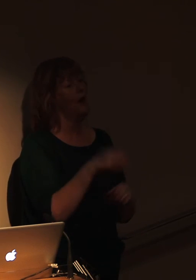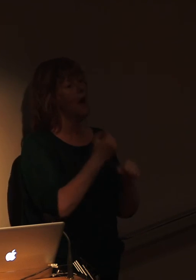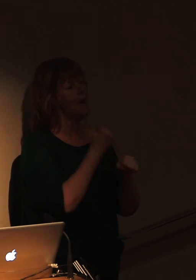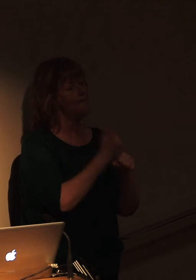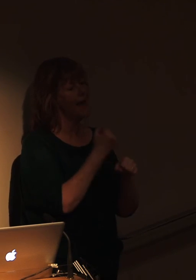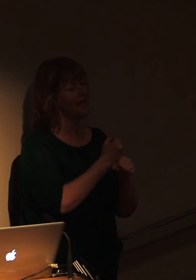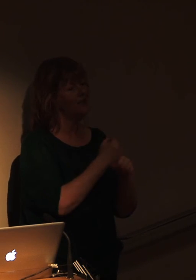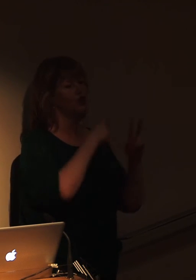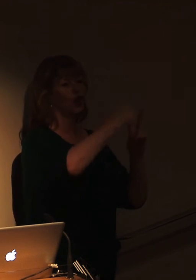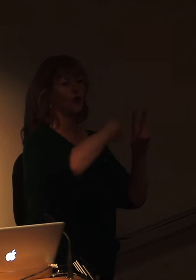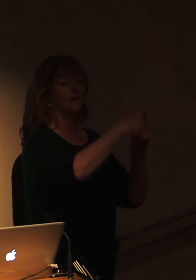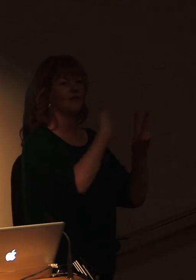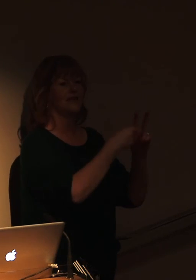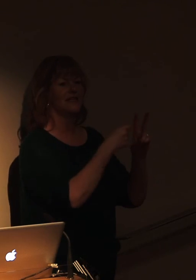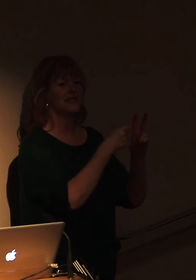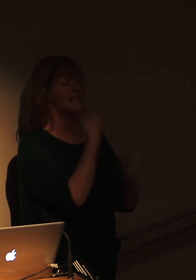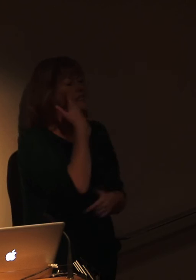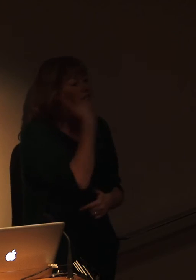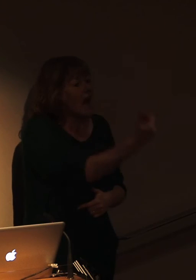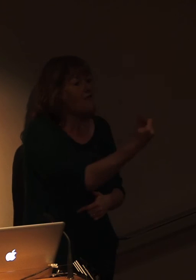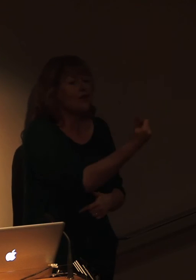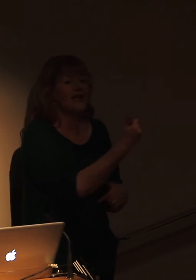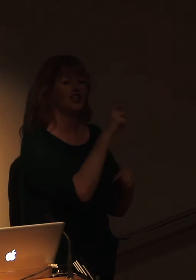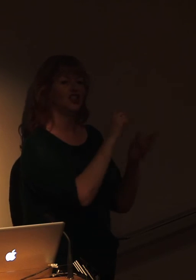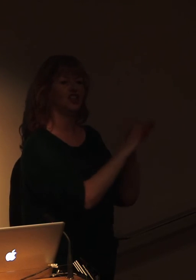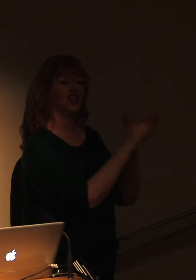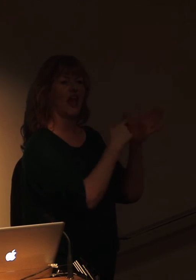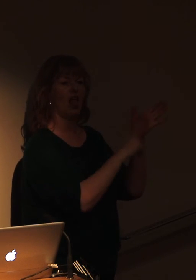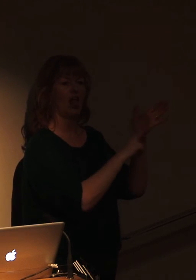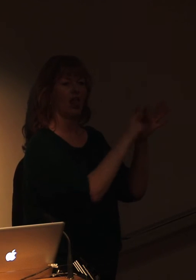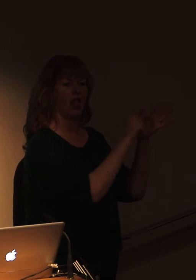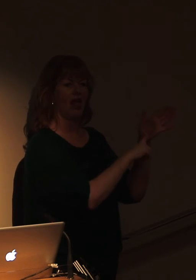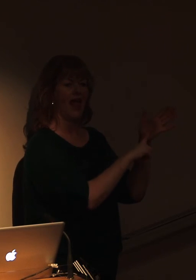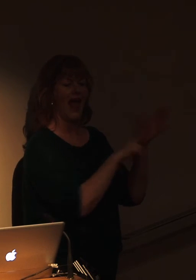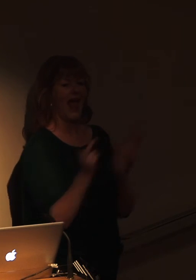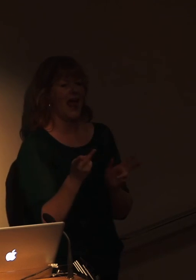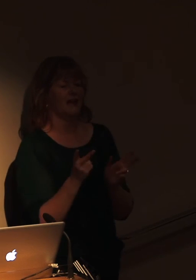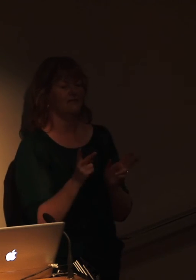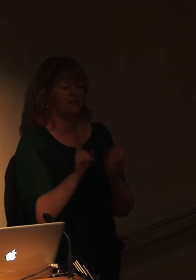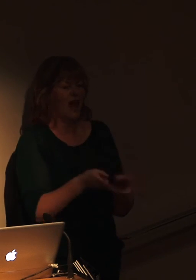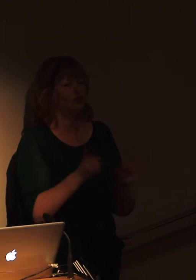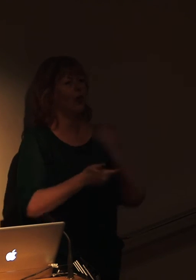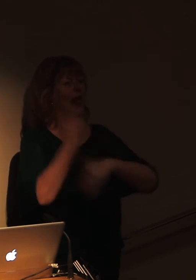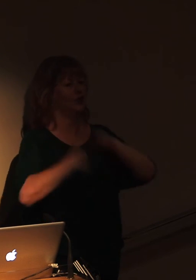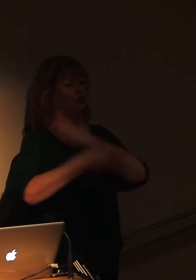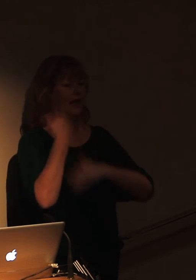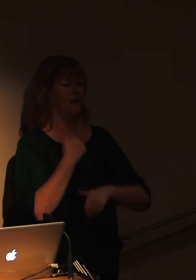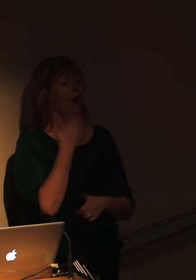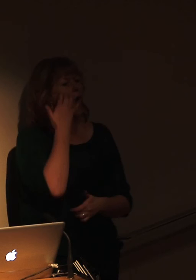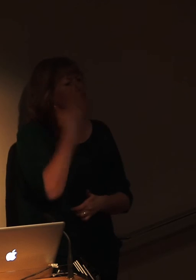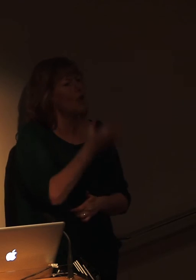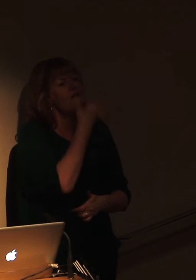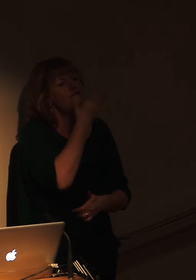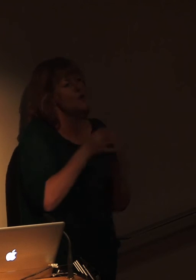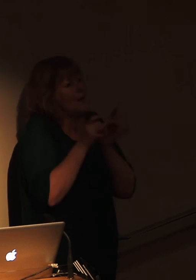National Geographic through Natural History for close on to, I think, 15 years. Now here's a few, I'm going to show a few of the